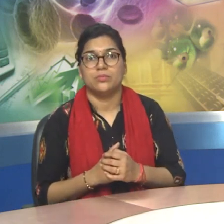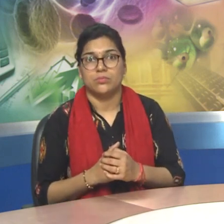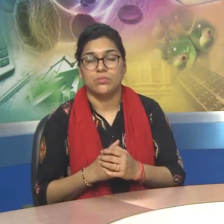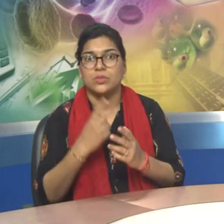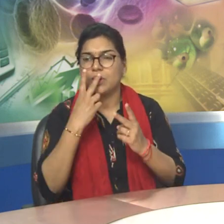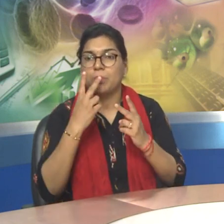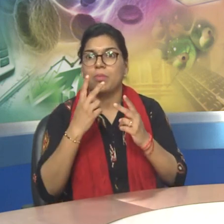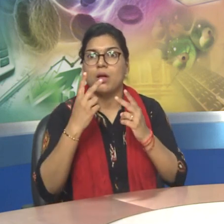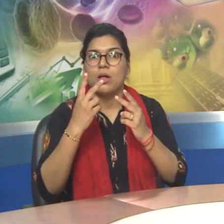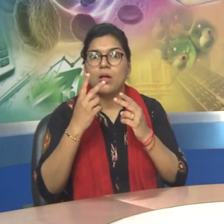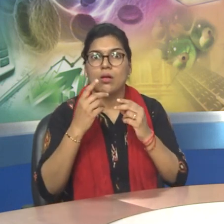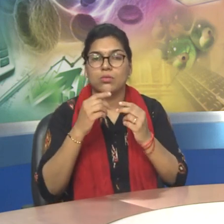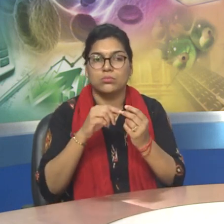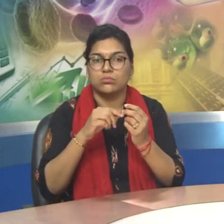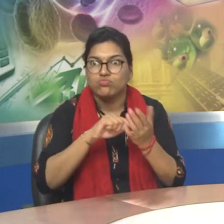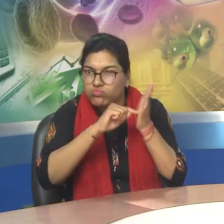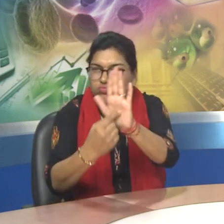Advertising is substantial